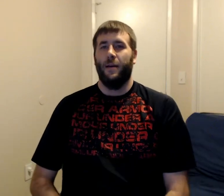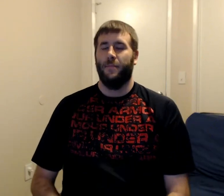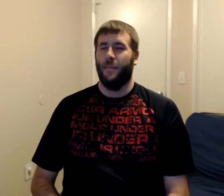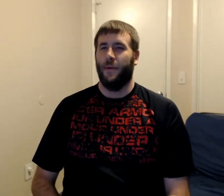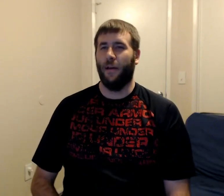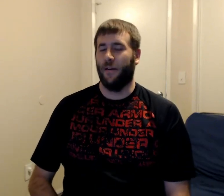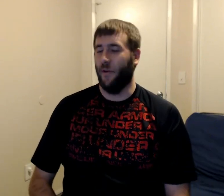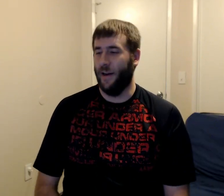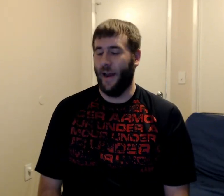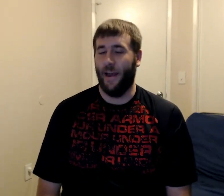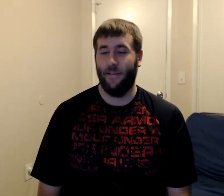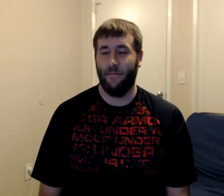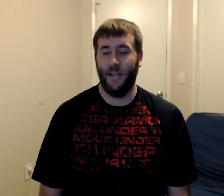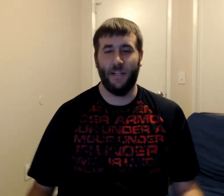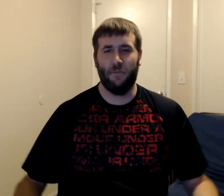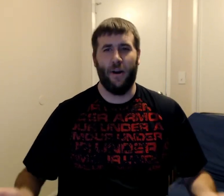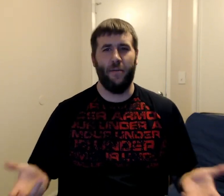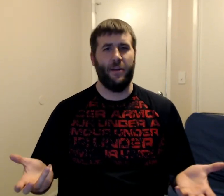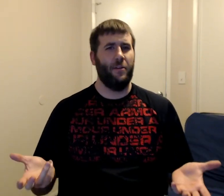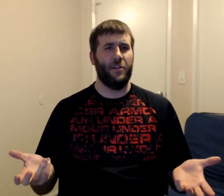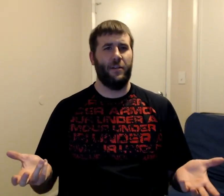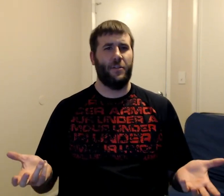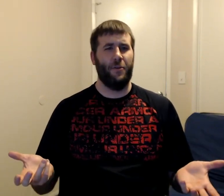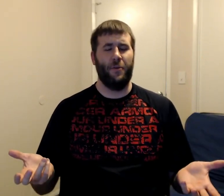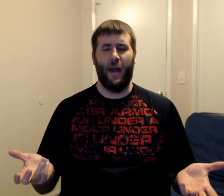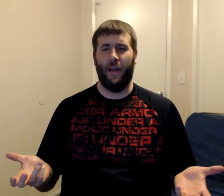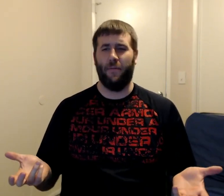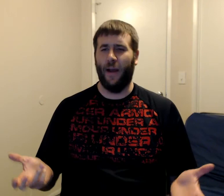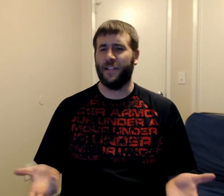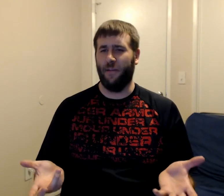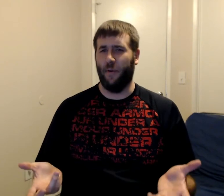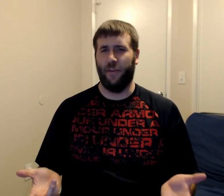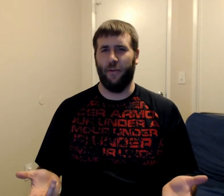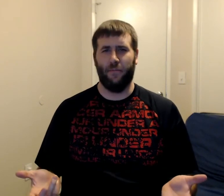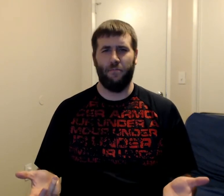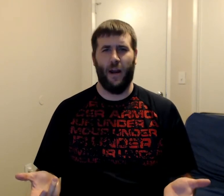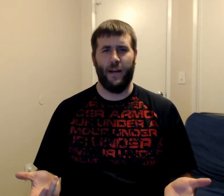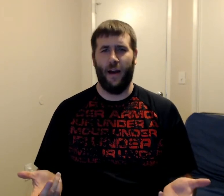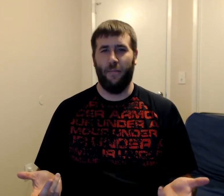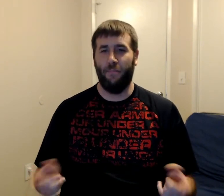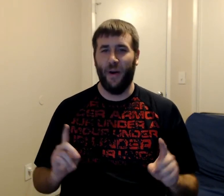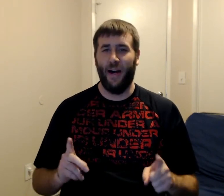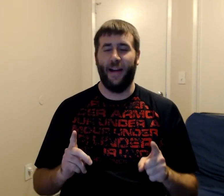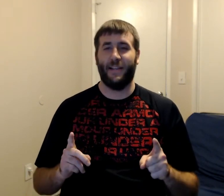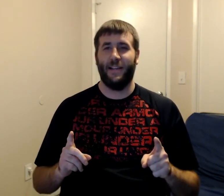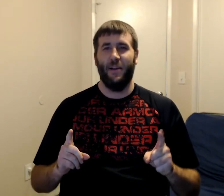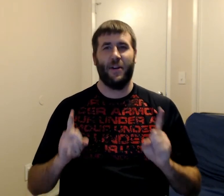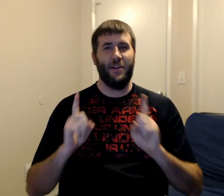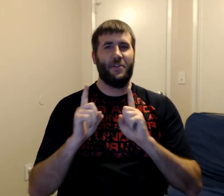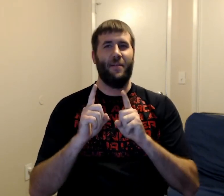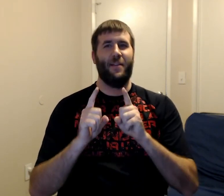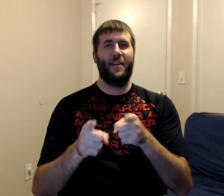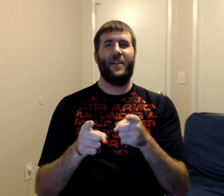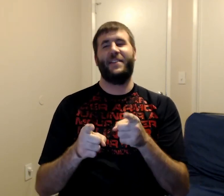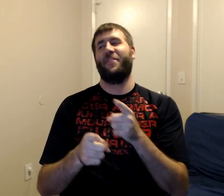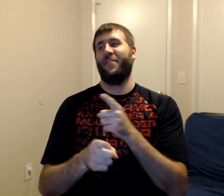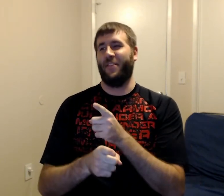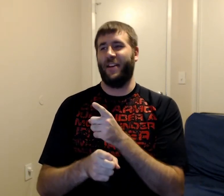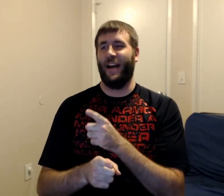hello everyone and this is where i would usually do a wrestling review right now but we're gonna do something a little bit different for you guys